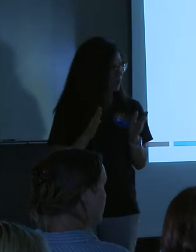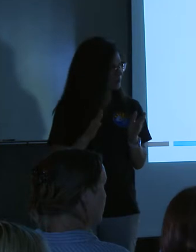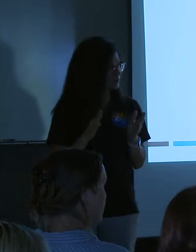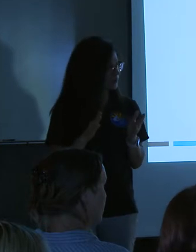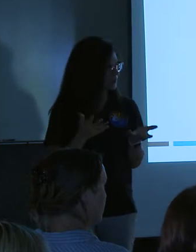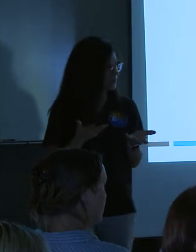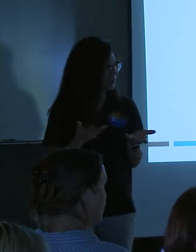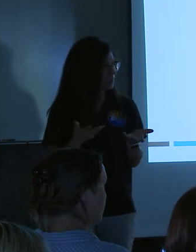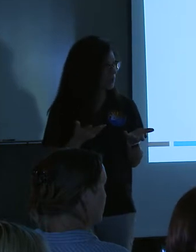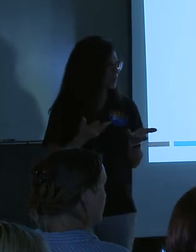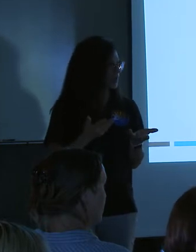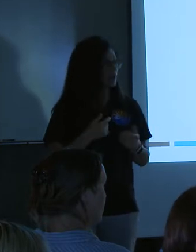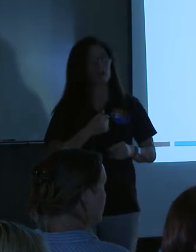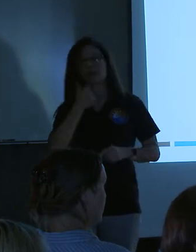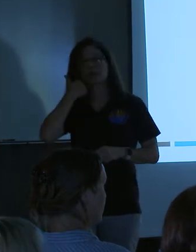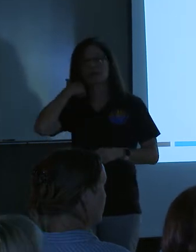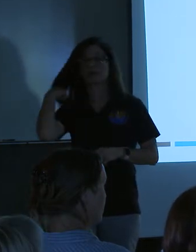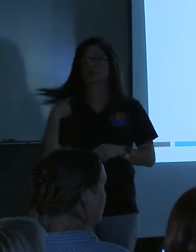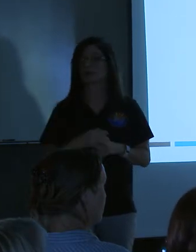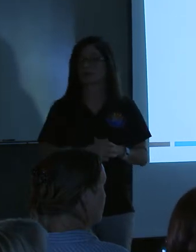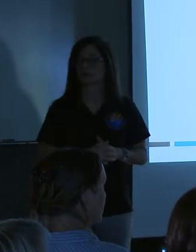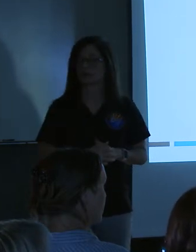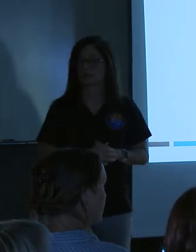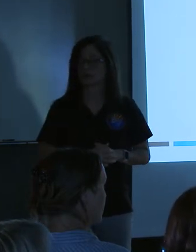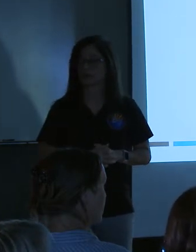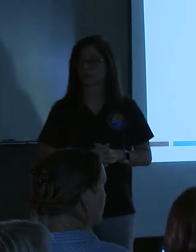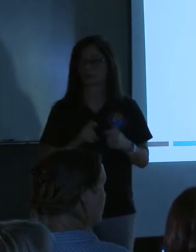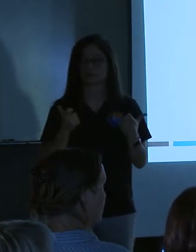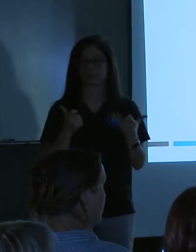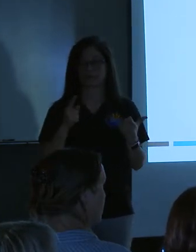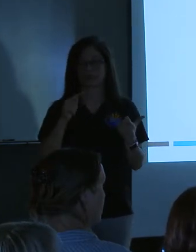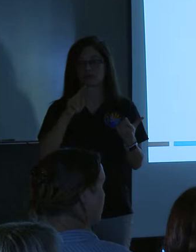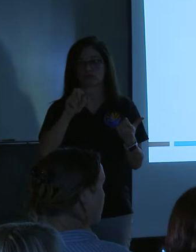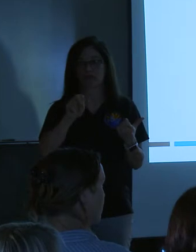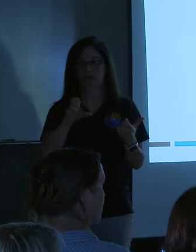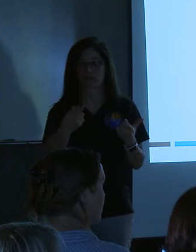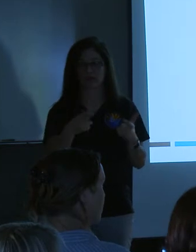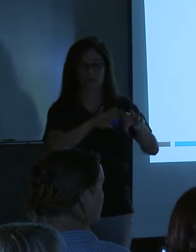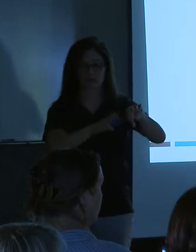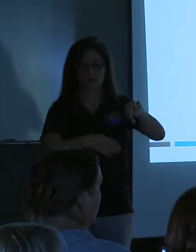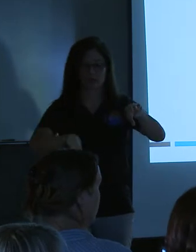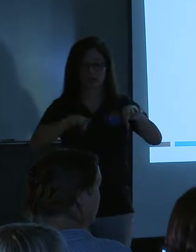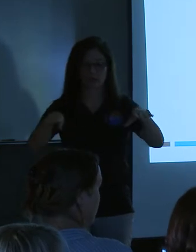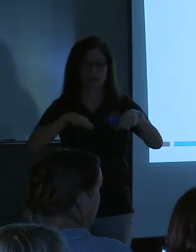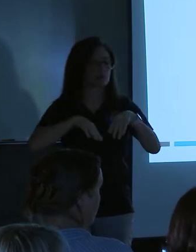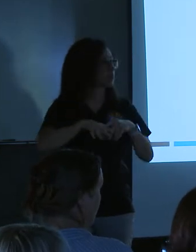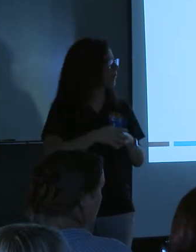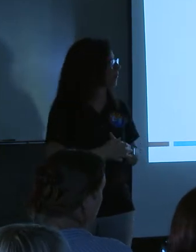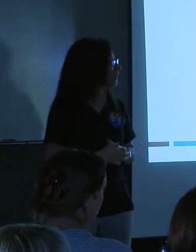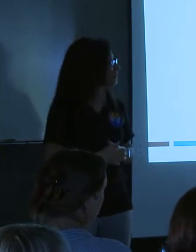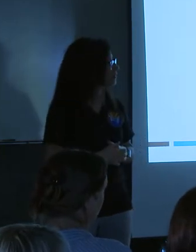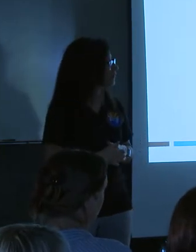expect it to go around? So there's, that's a big trench there. And so the velocity, it goes into there and, uh,